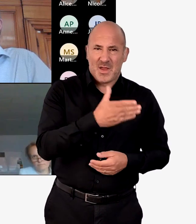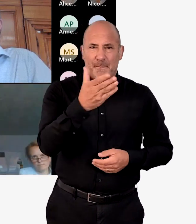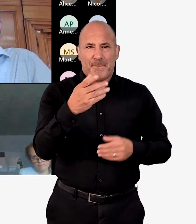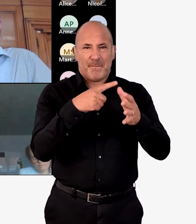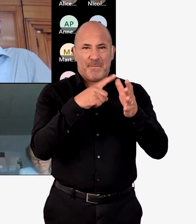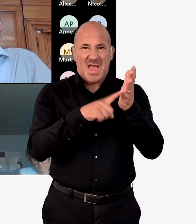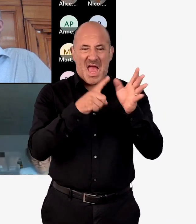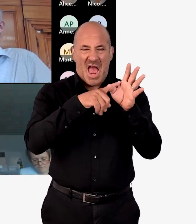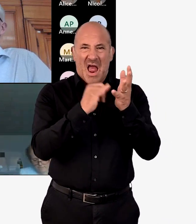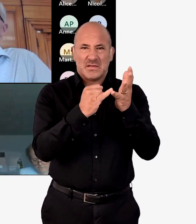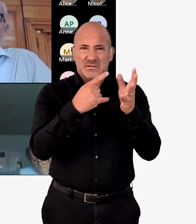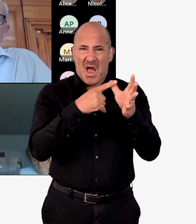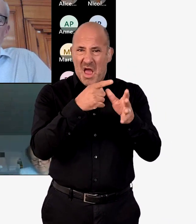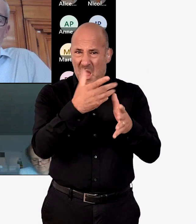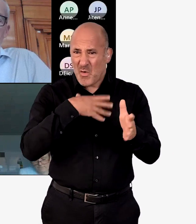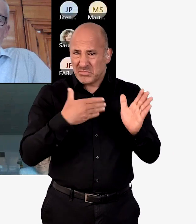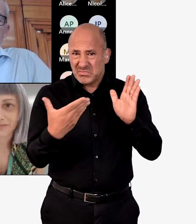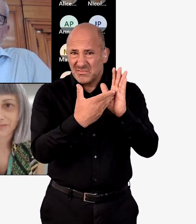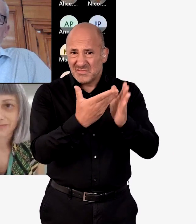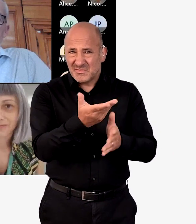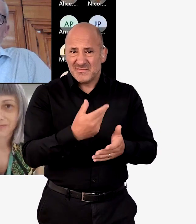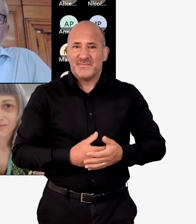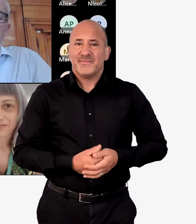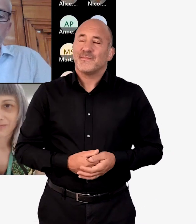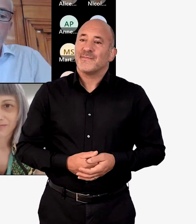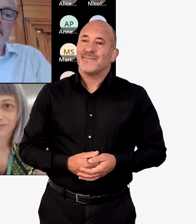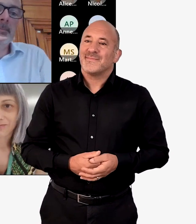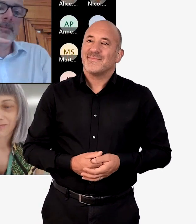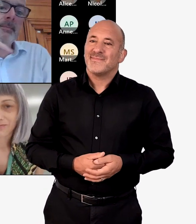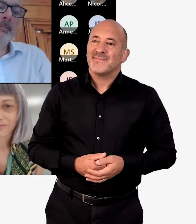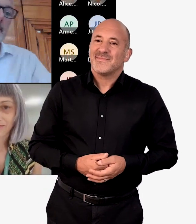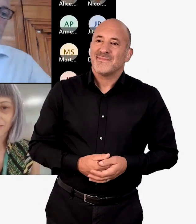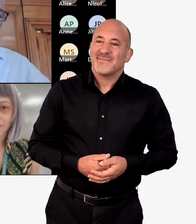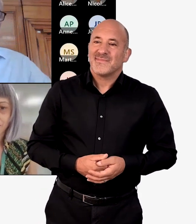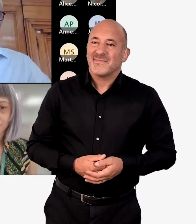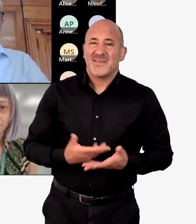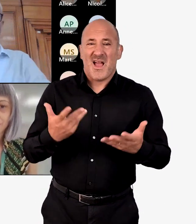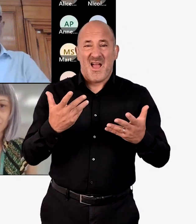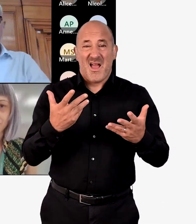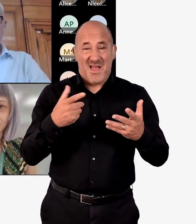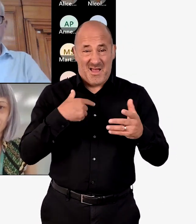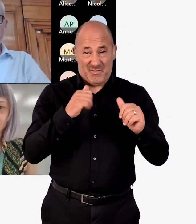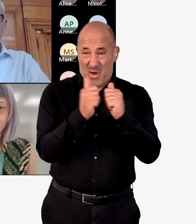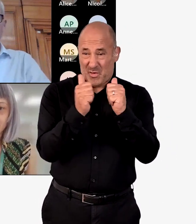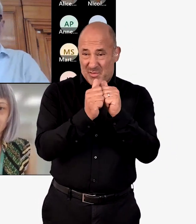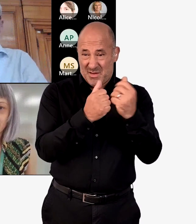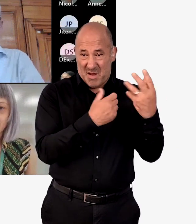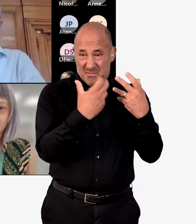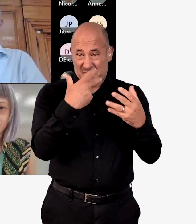Zara, thank you for that, Alisa, did you want to make any comments at all? Yeah, I mean, I agree with many of the comments I've heard so far. I